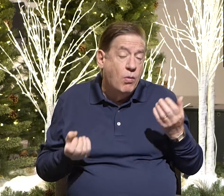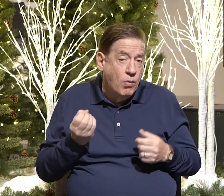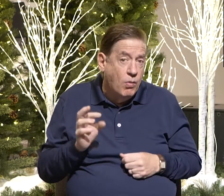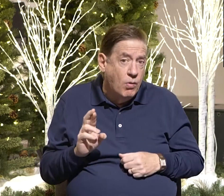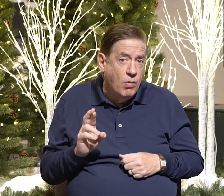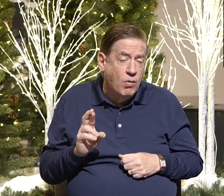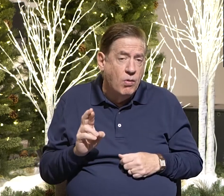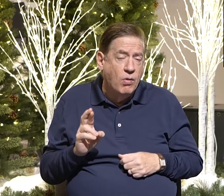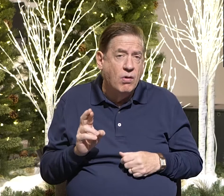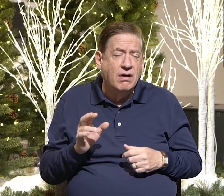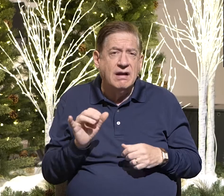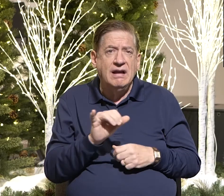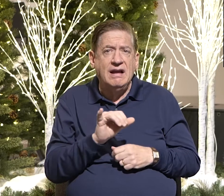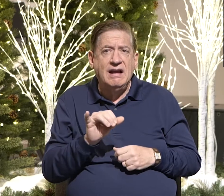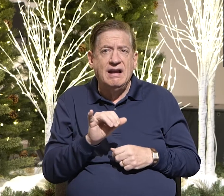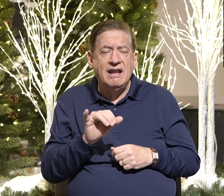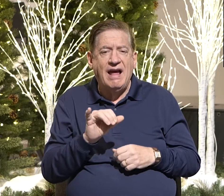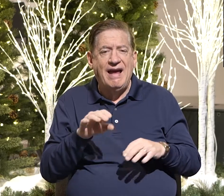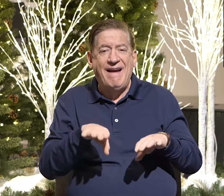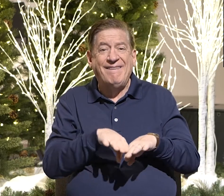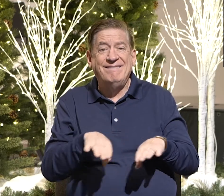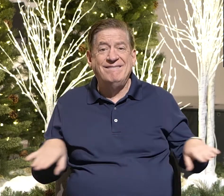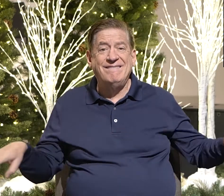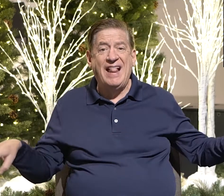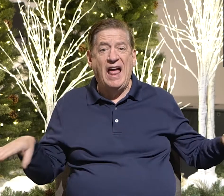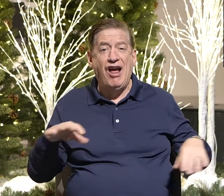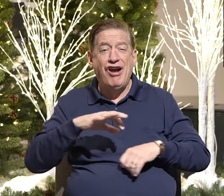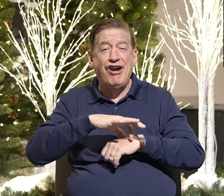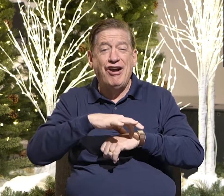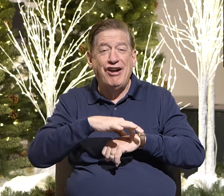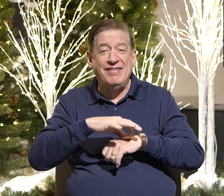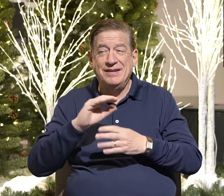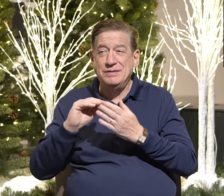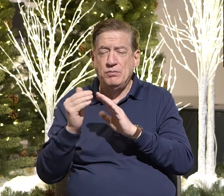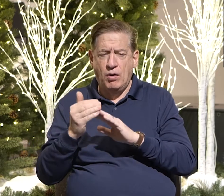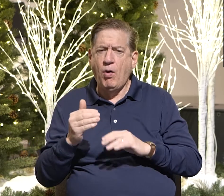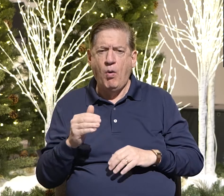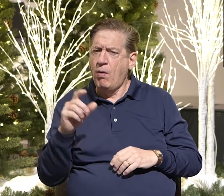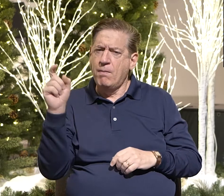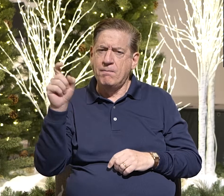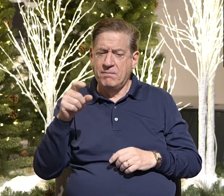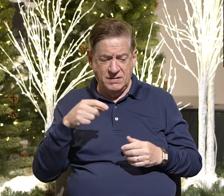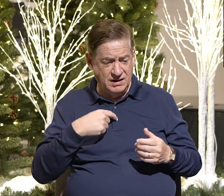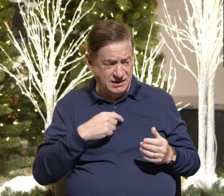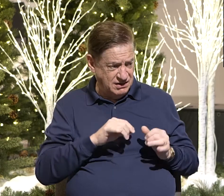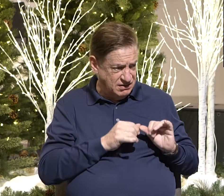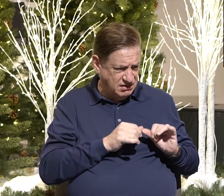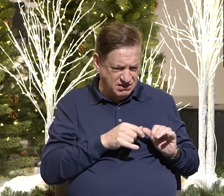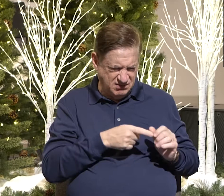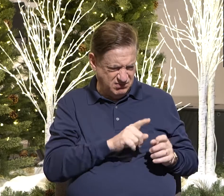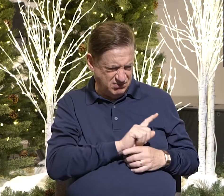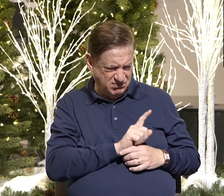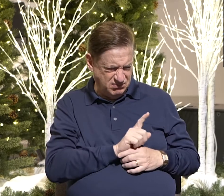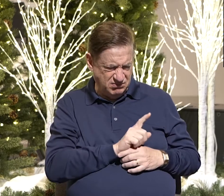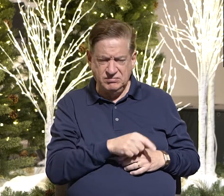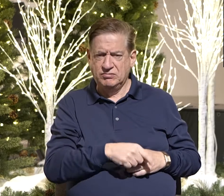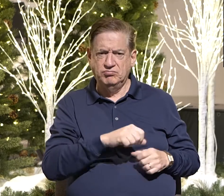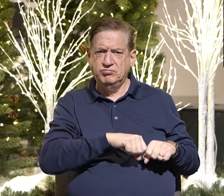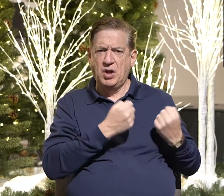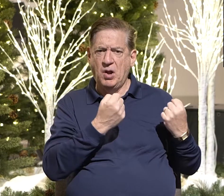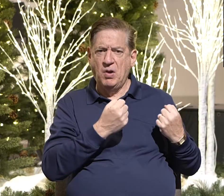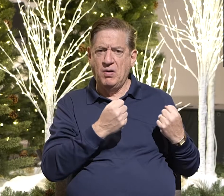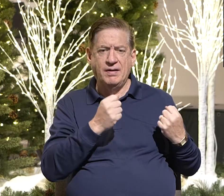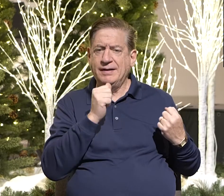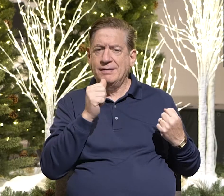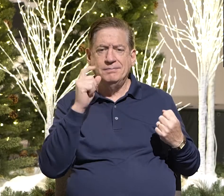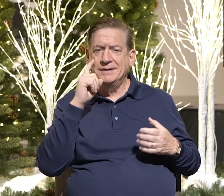Or, like the Flat Earth community that was looking at that tool, you're like, ah, it must be broken in this part. Oh, you know, it was